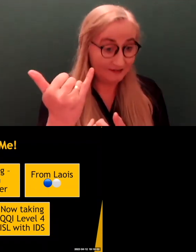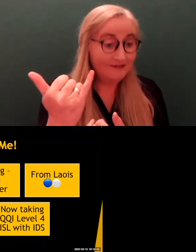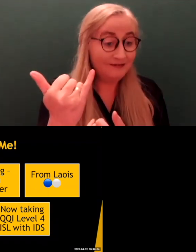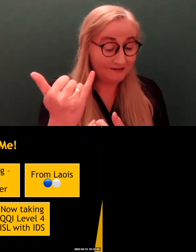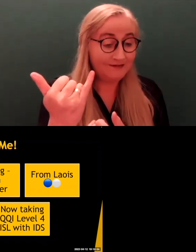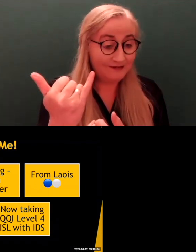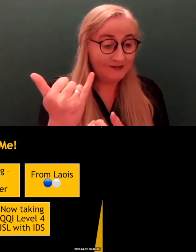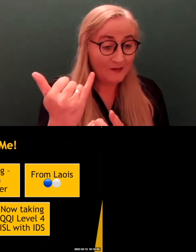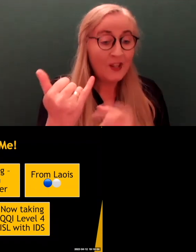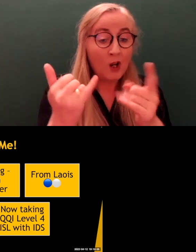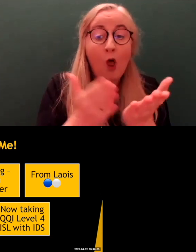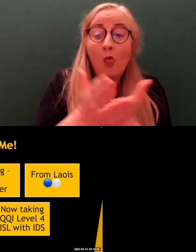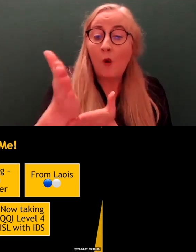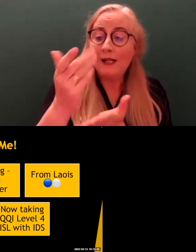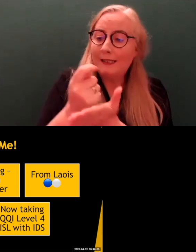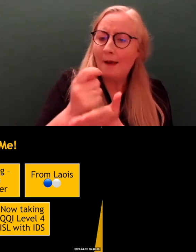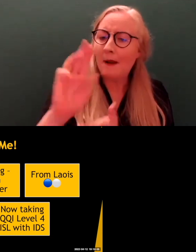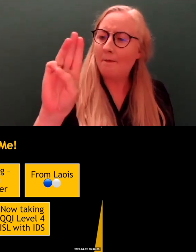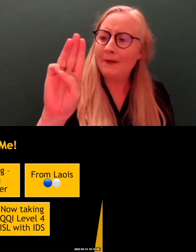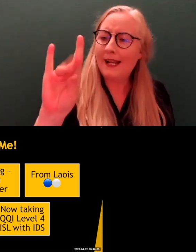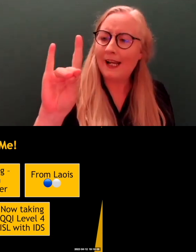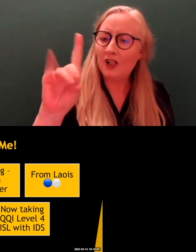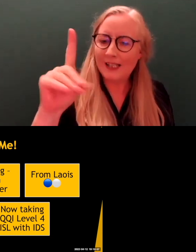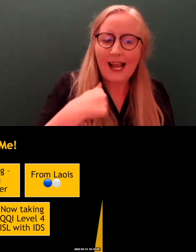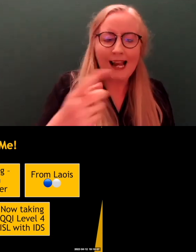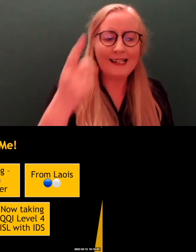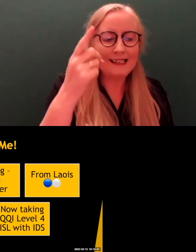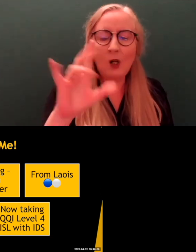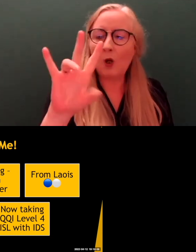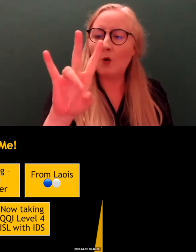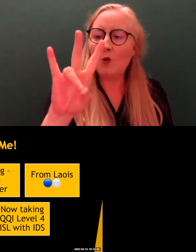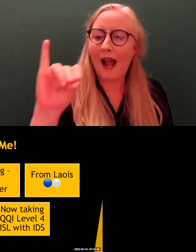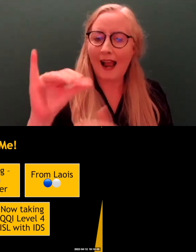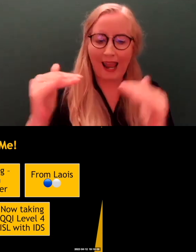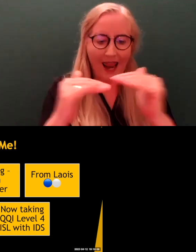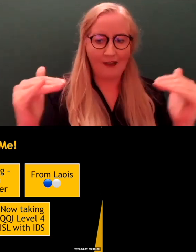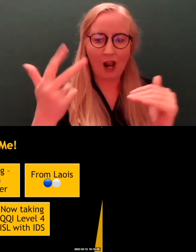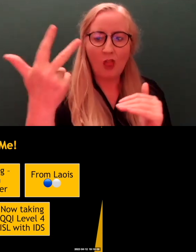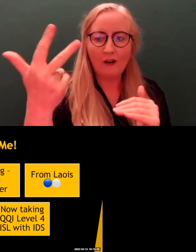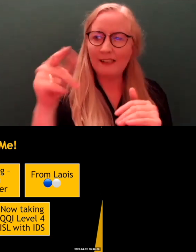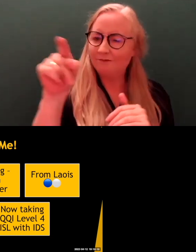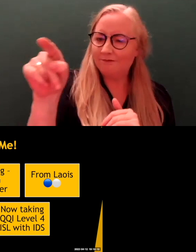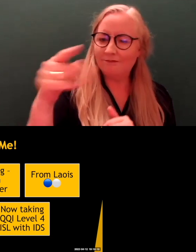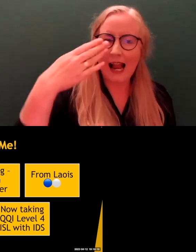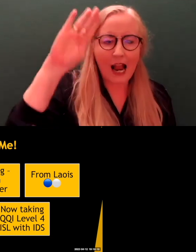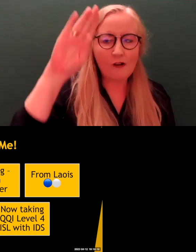During my PhD, did QQI Level 3 at the IDS, at the Irish Deaf Society ISL.